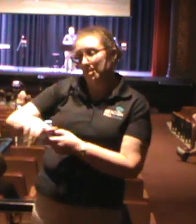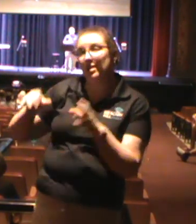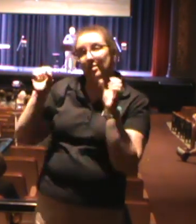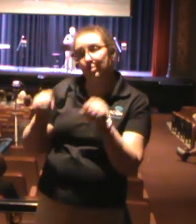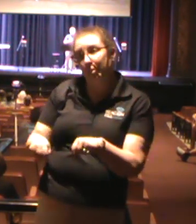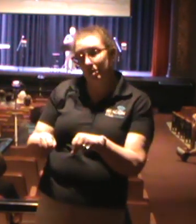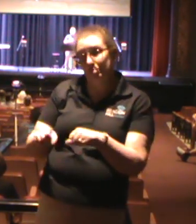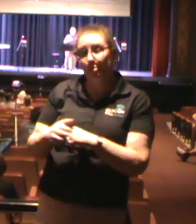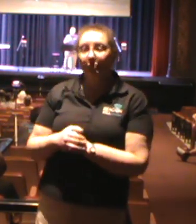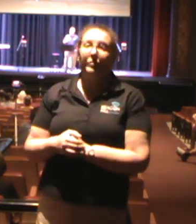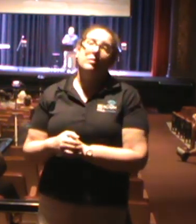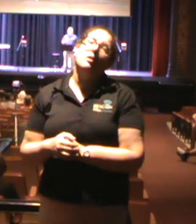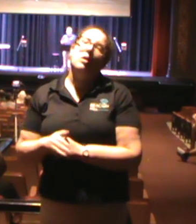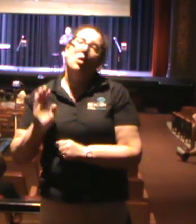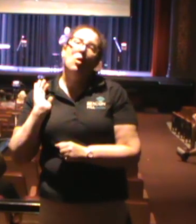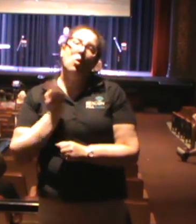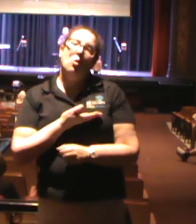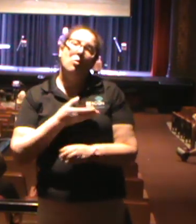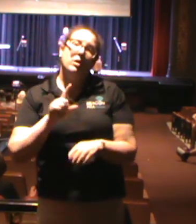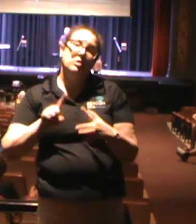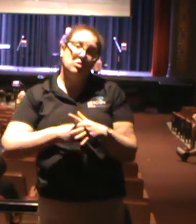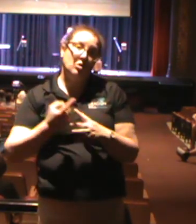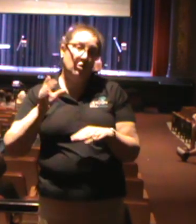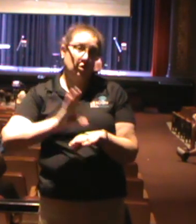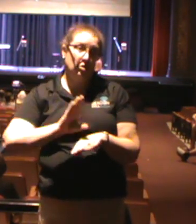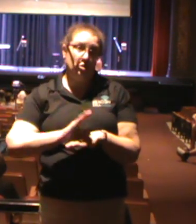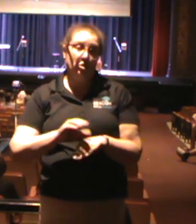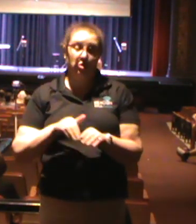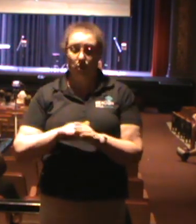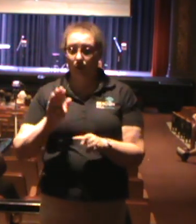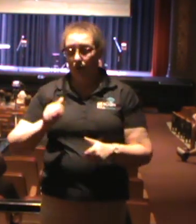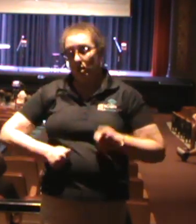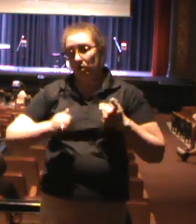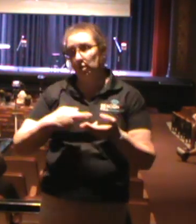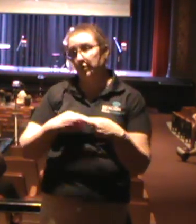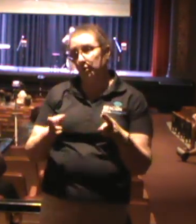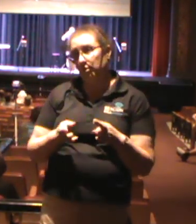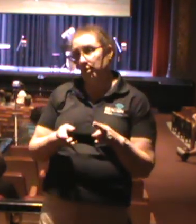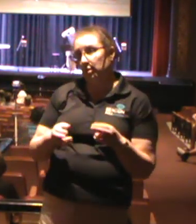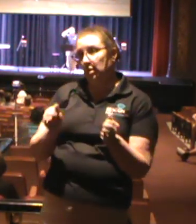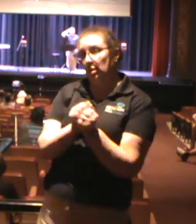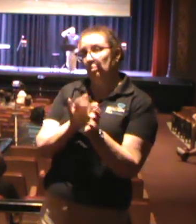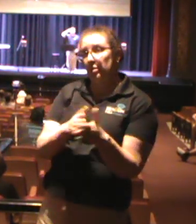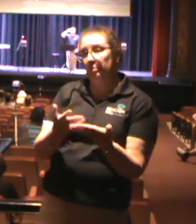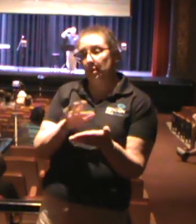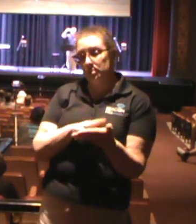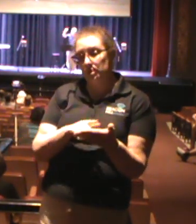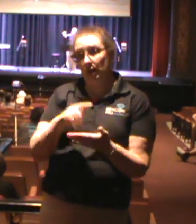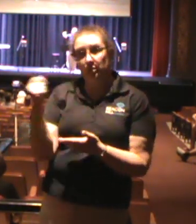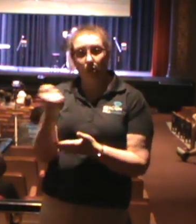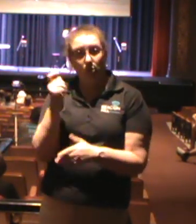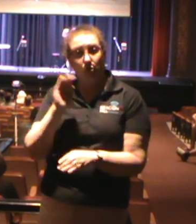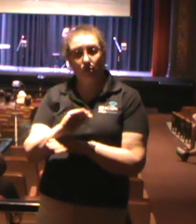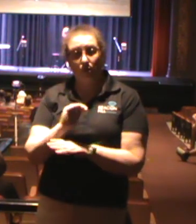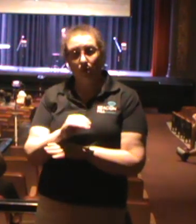look at, we started this church out of our living room where we have Bible study to choose tonight. It's only by God's grace that it has grown